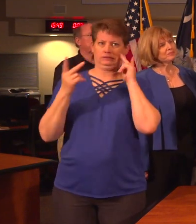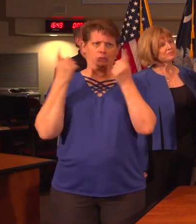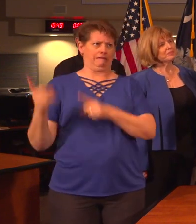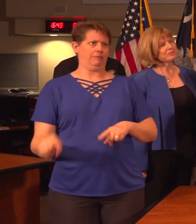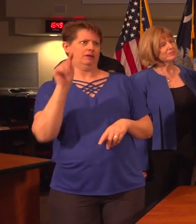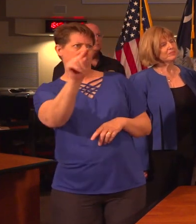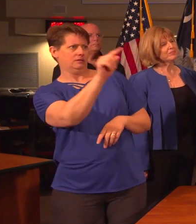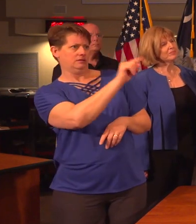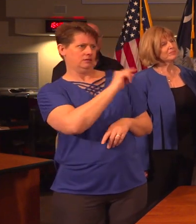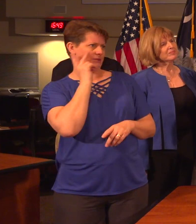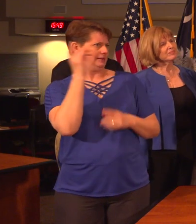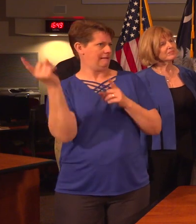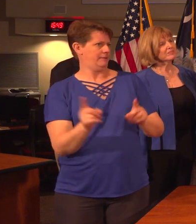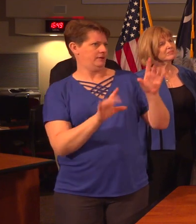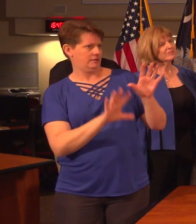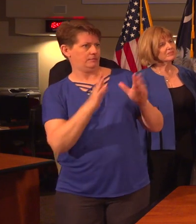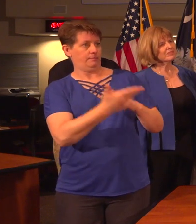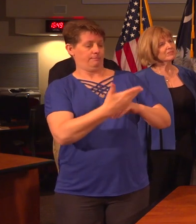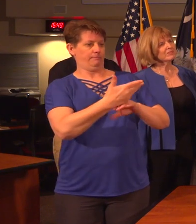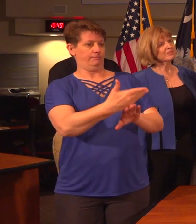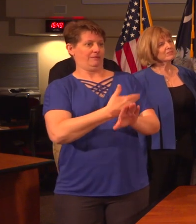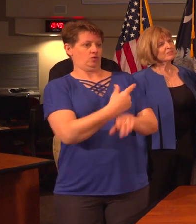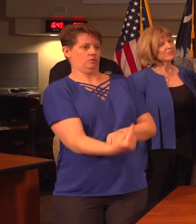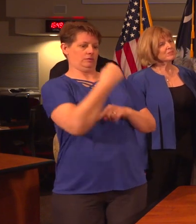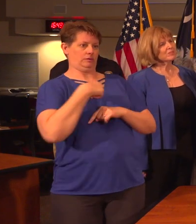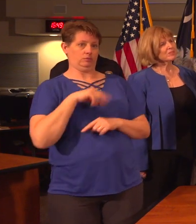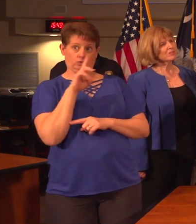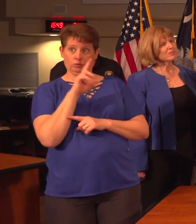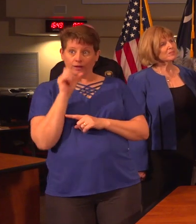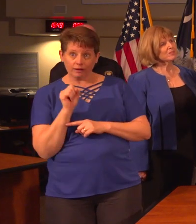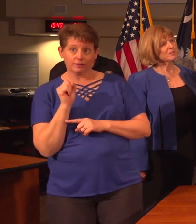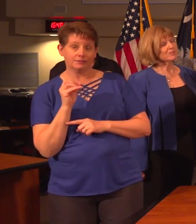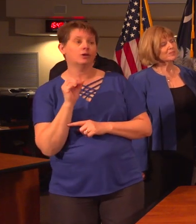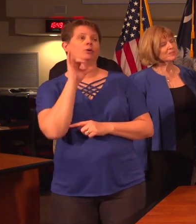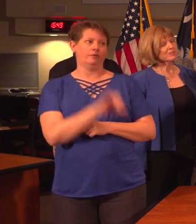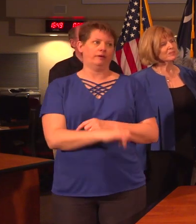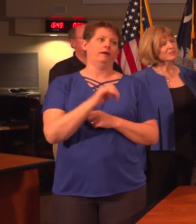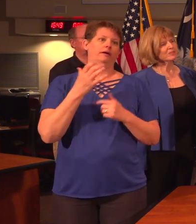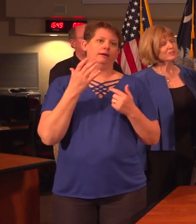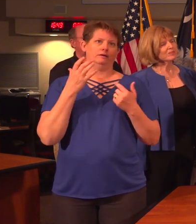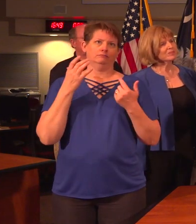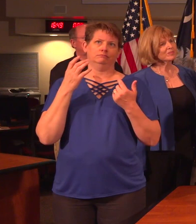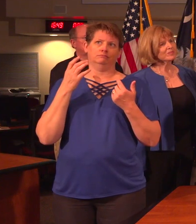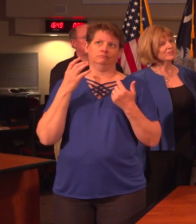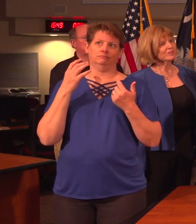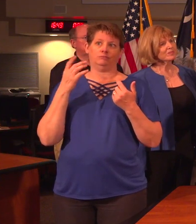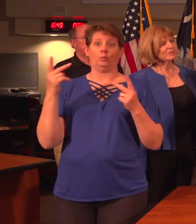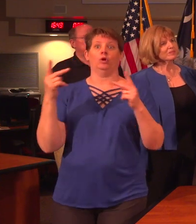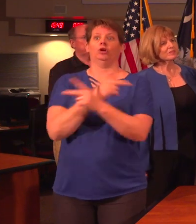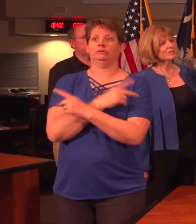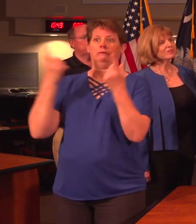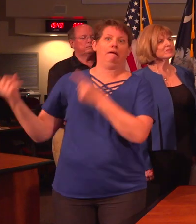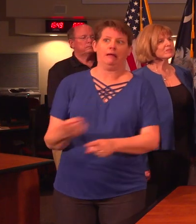what happened overseas before it came here, but that would be the worst case scenario and